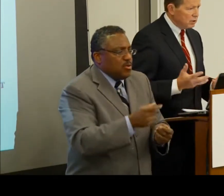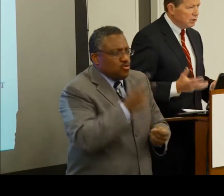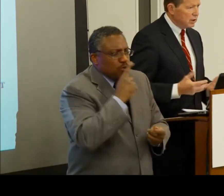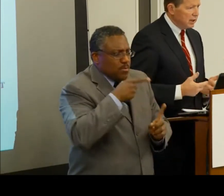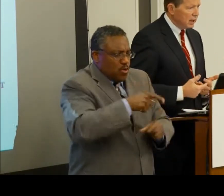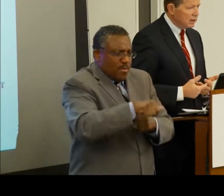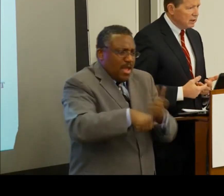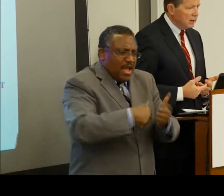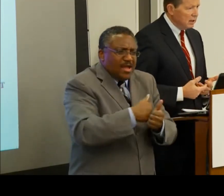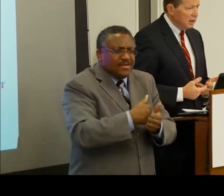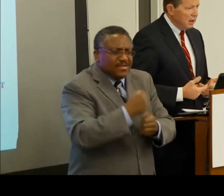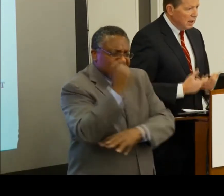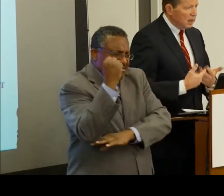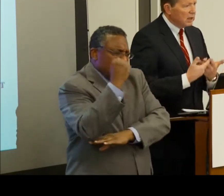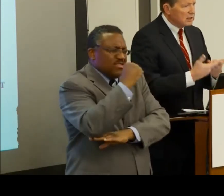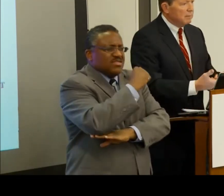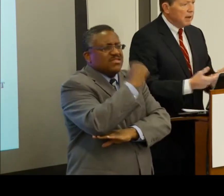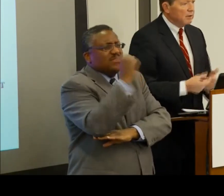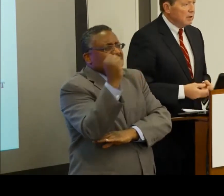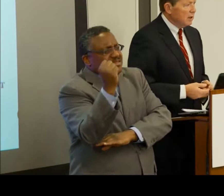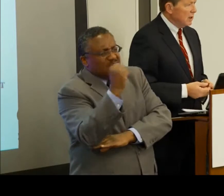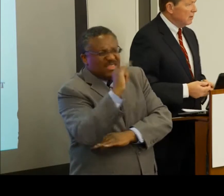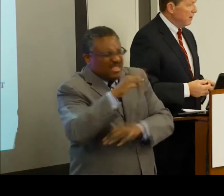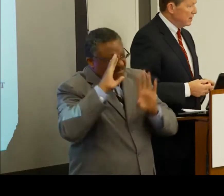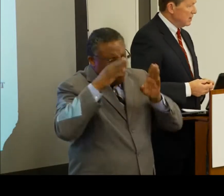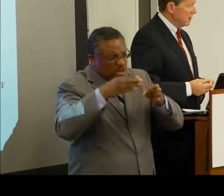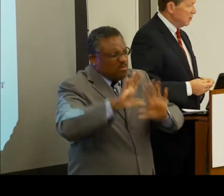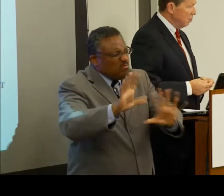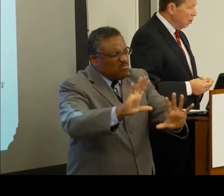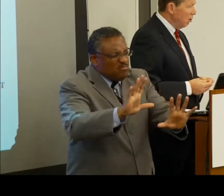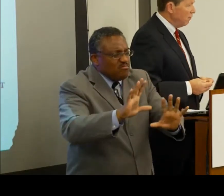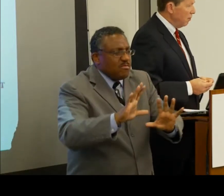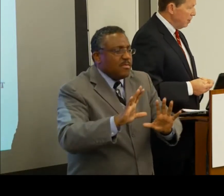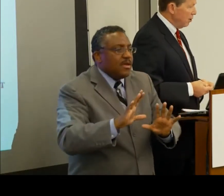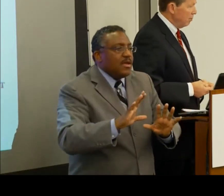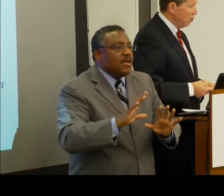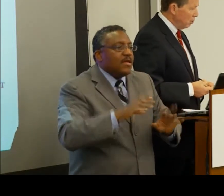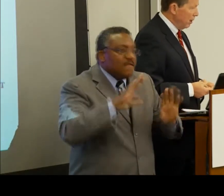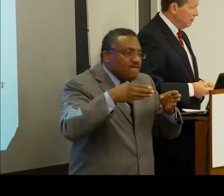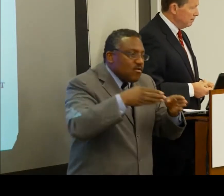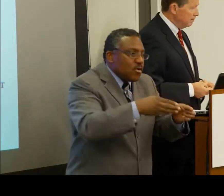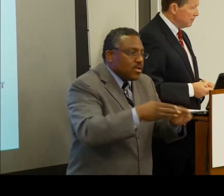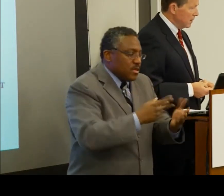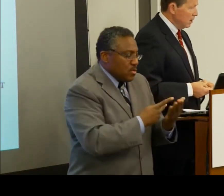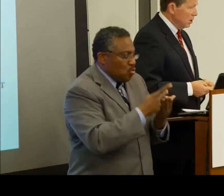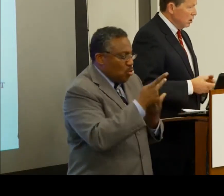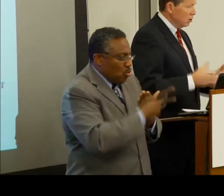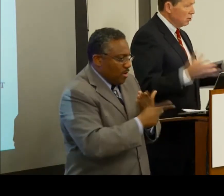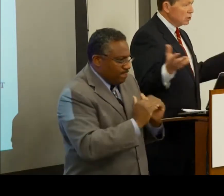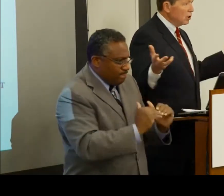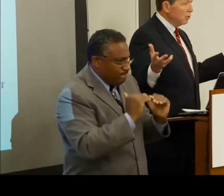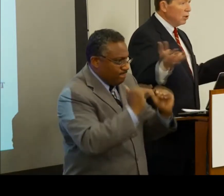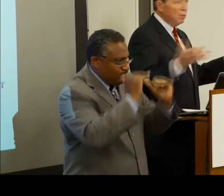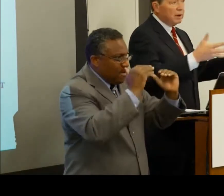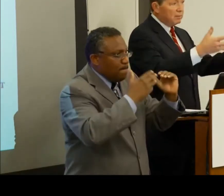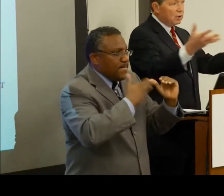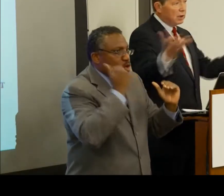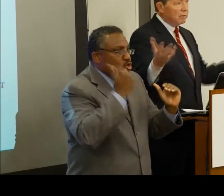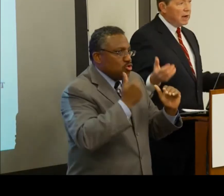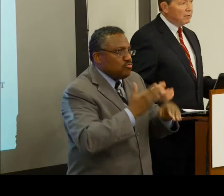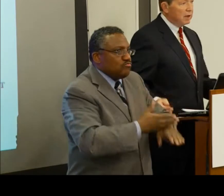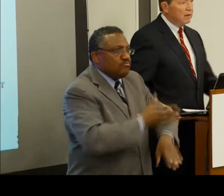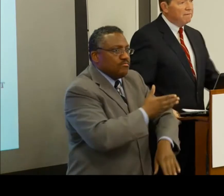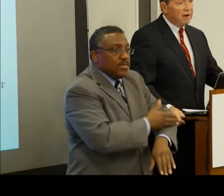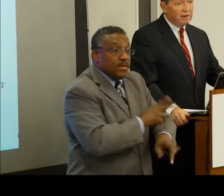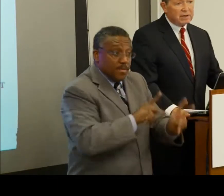the research conducted. It is about advancing the ball for a better program. To those of in the room, and